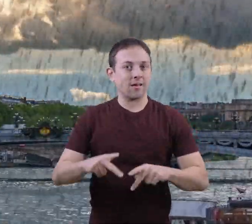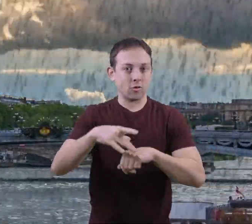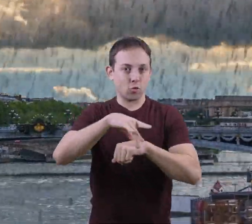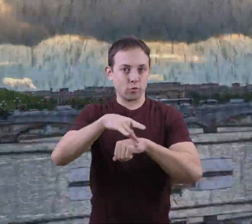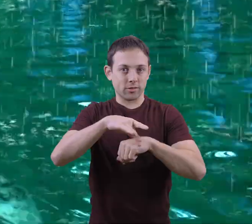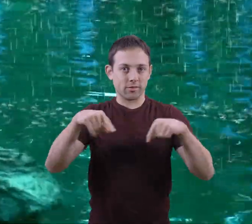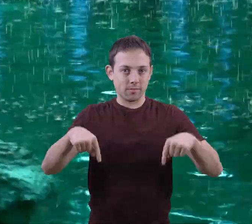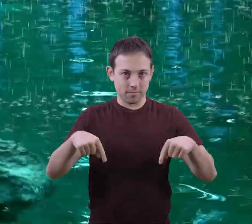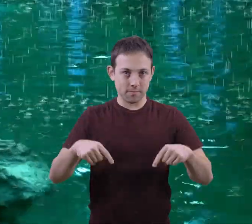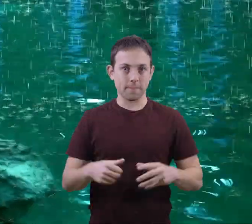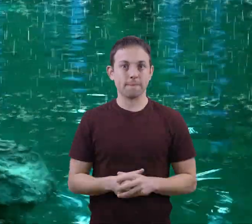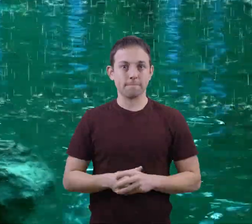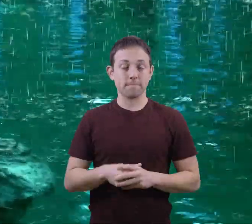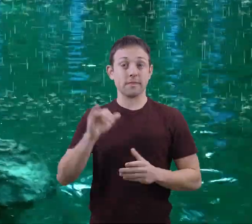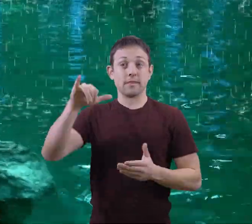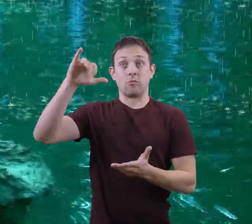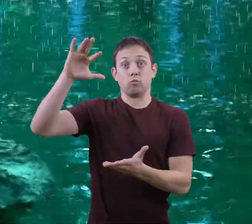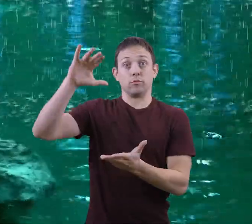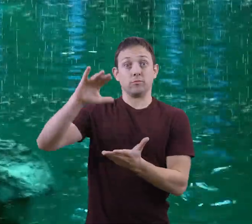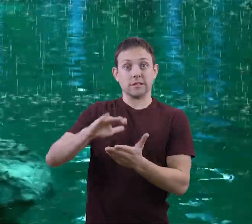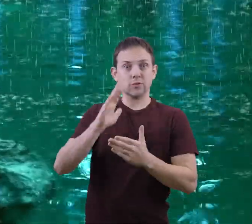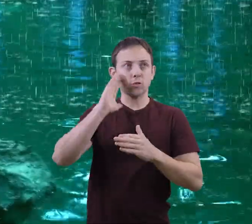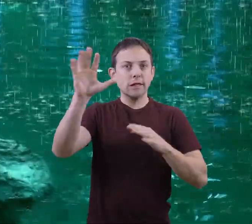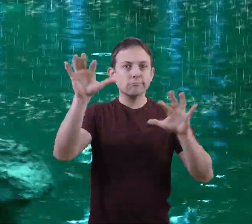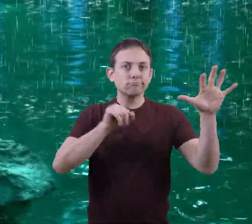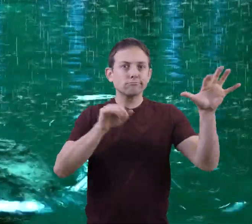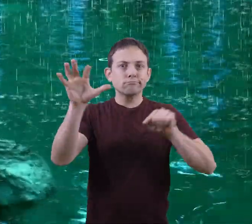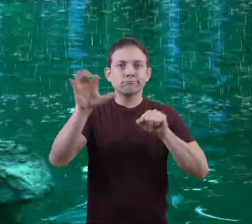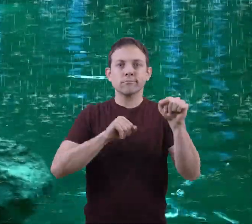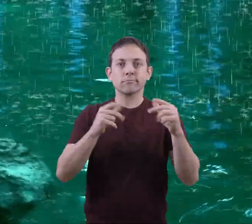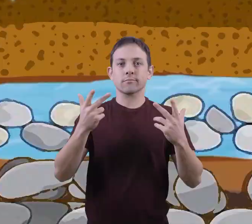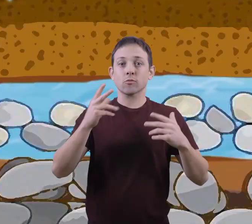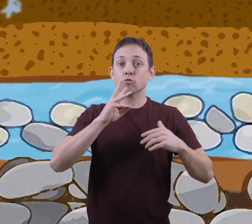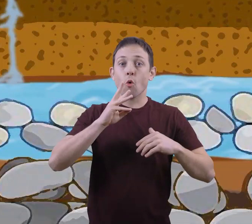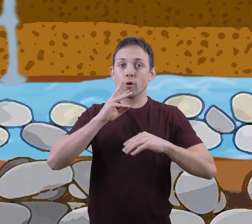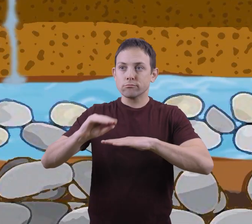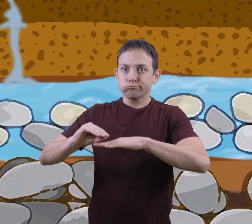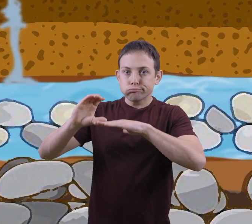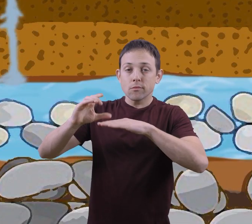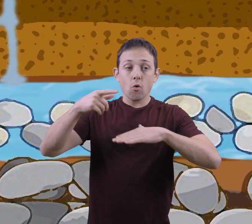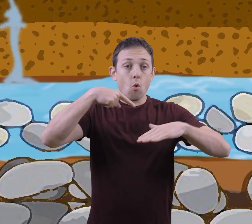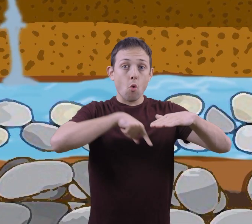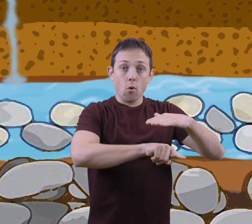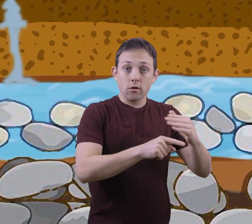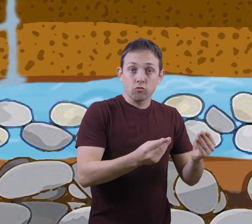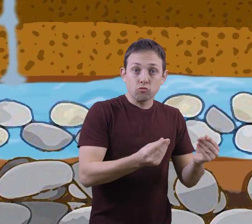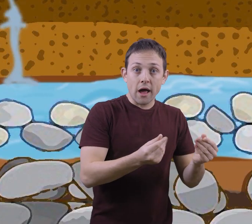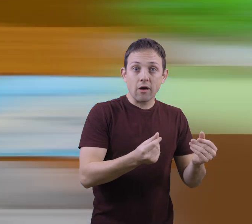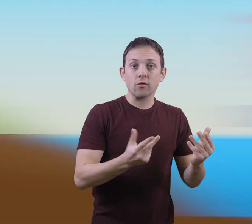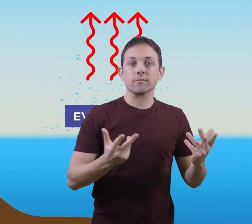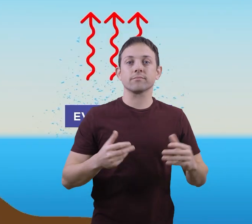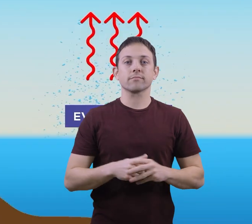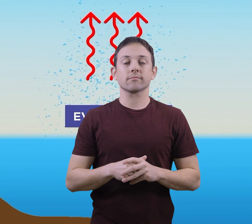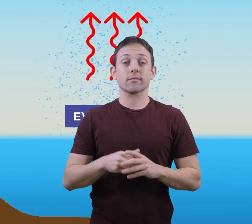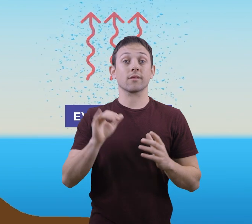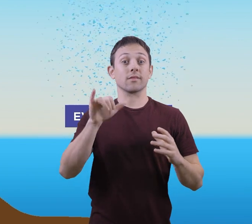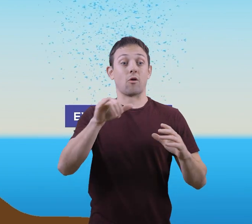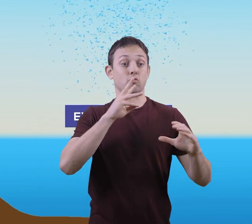This precipitation will gather in bodies of water or underground. And the whole water